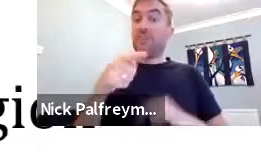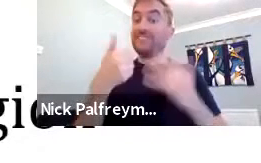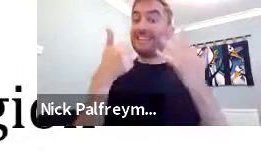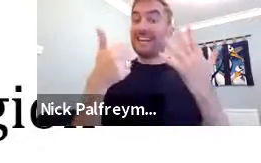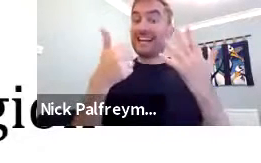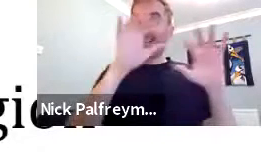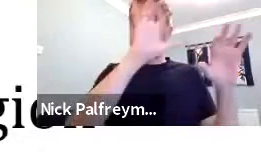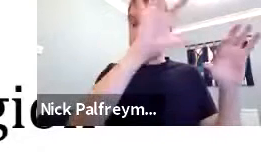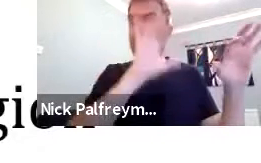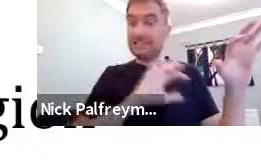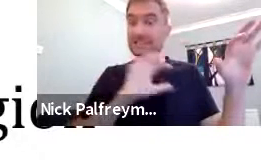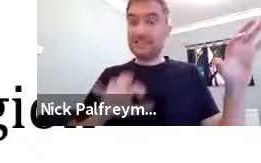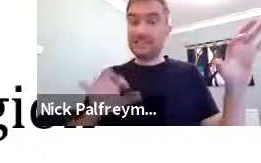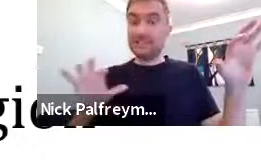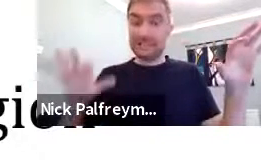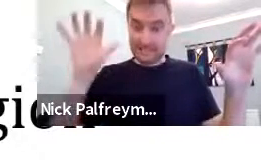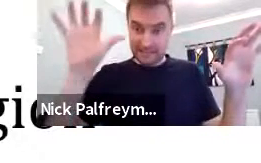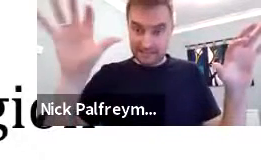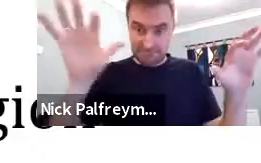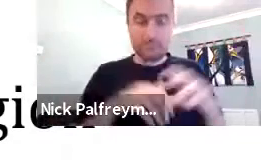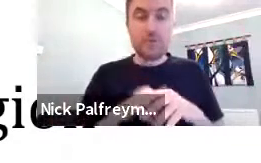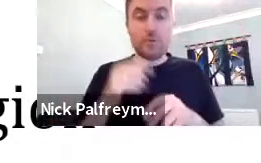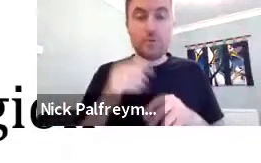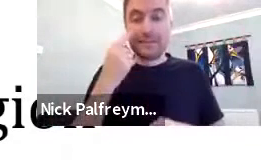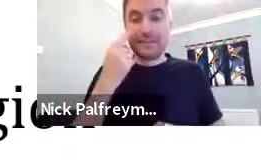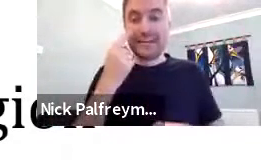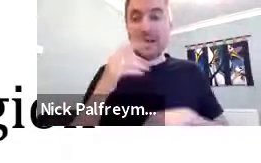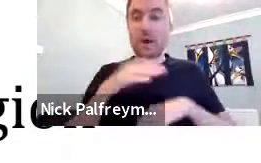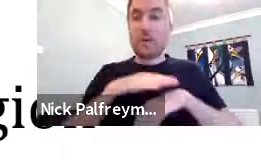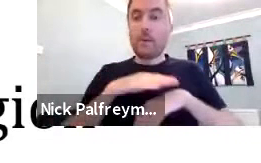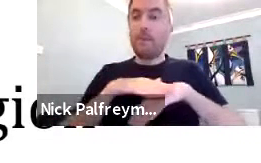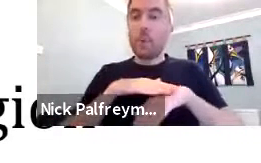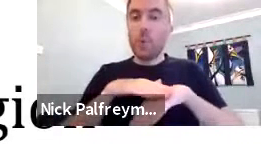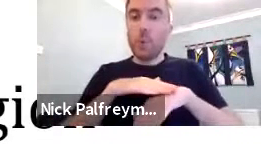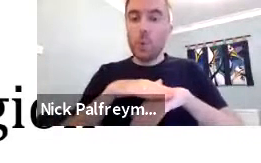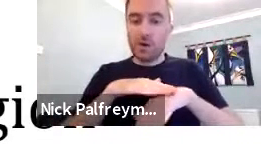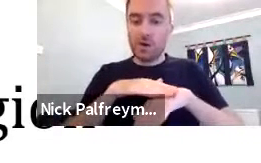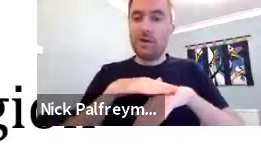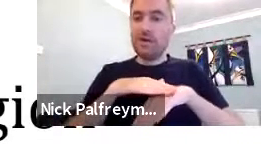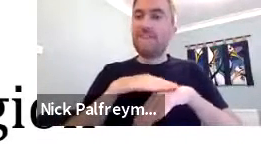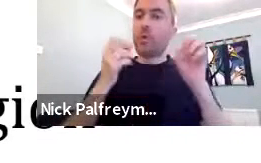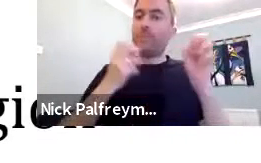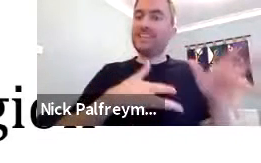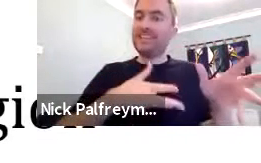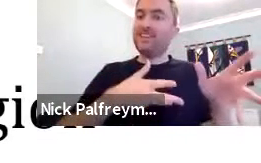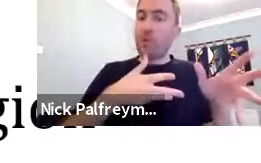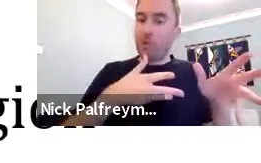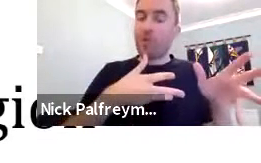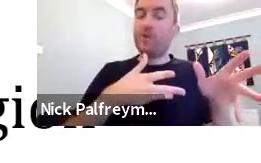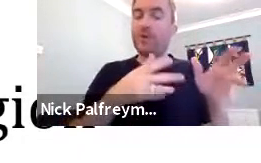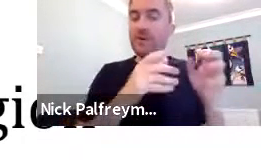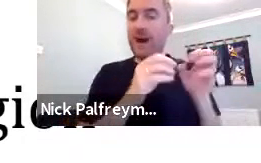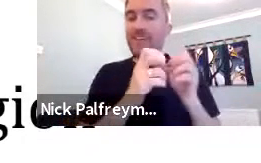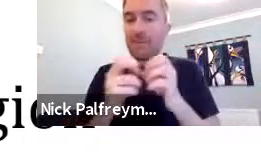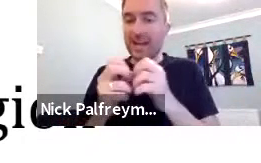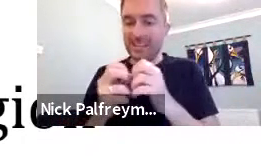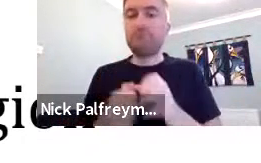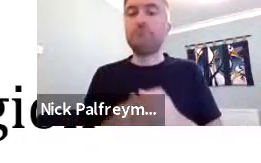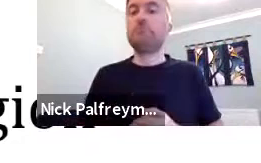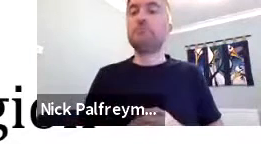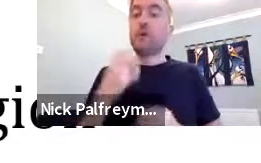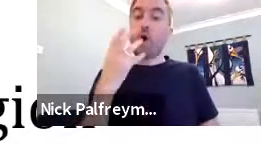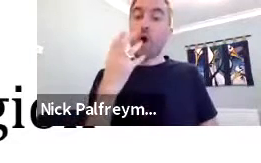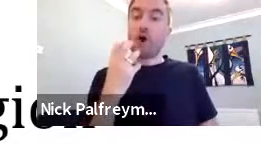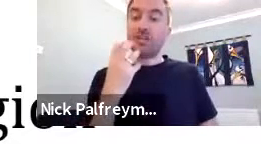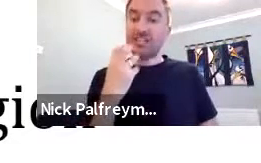But if you can just have a look at this slide, you've got the six different places there. And you can see in the blue, which is Basindo,